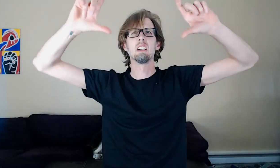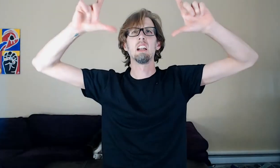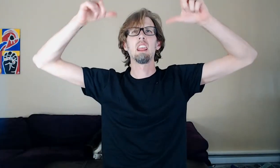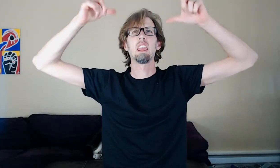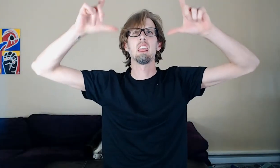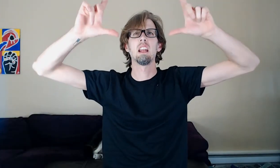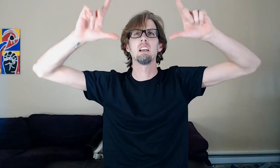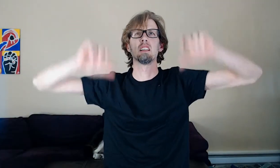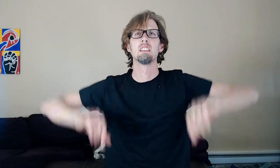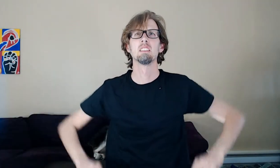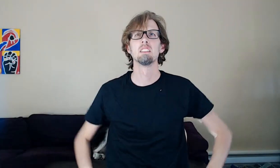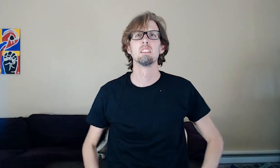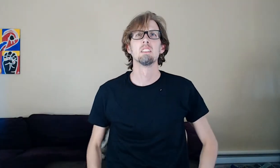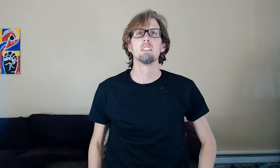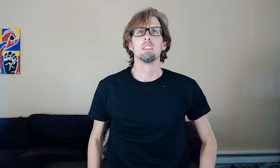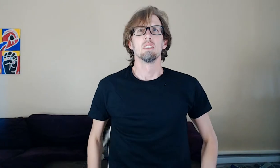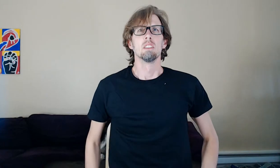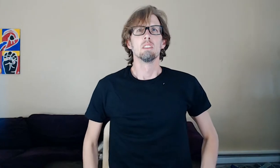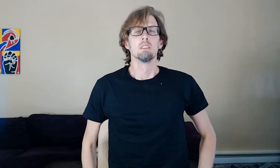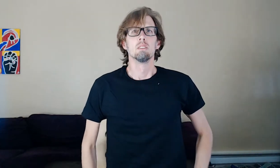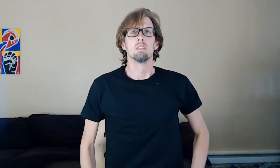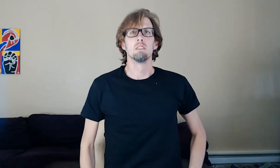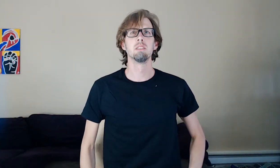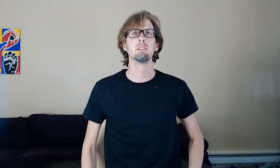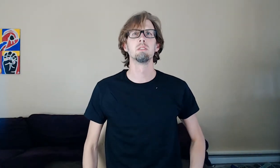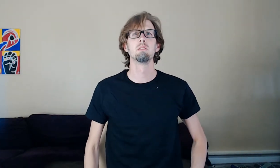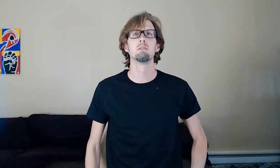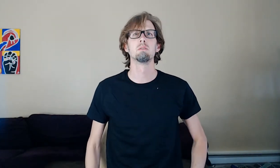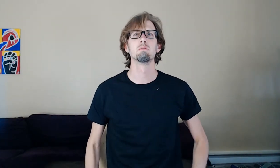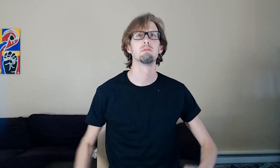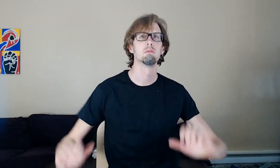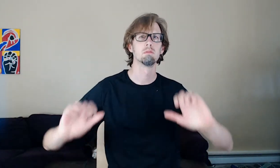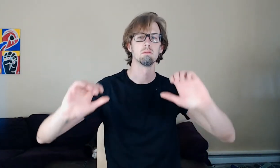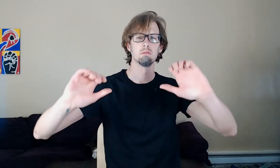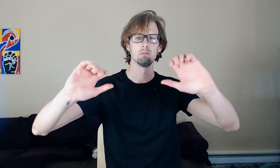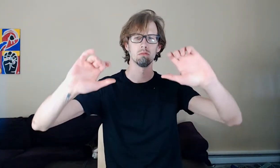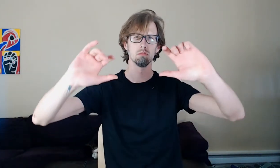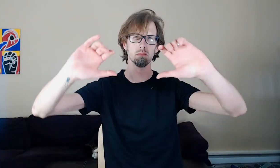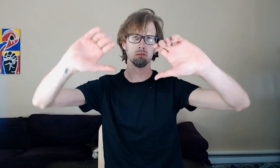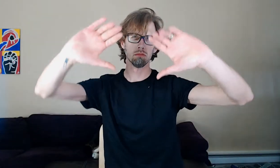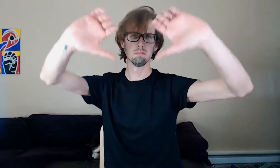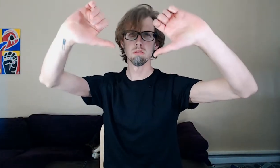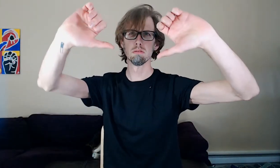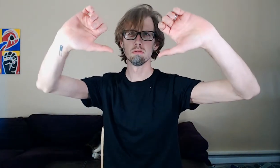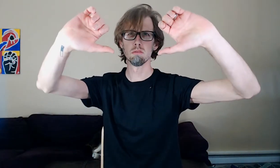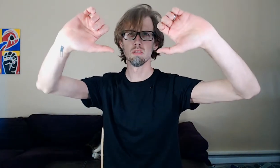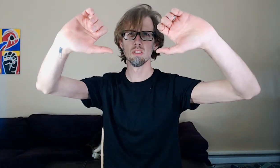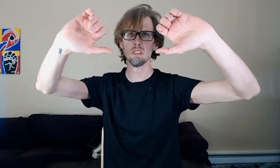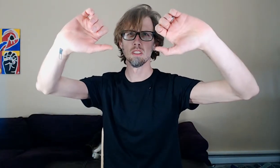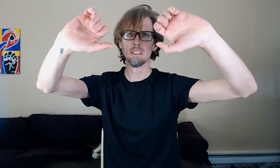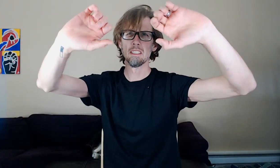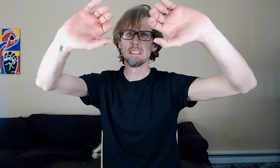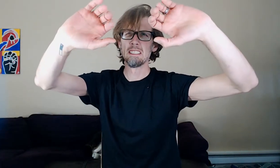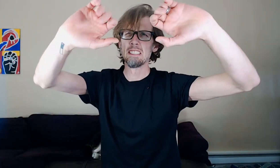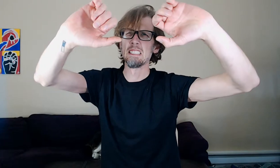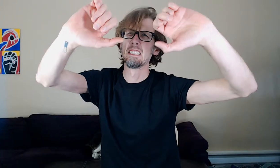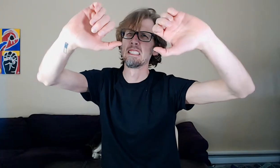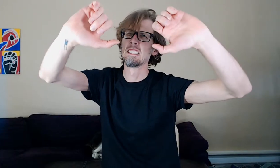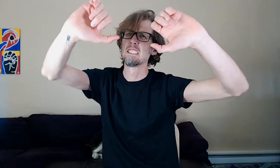All right, so I've got the power cut off because it's time to take out these studs and there are electrical wires running through them. So I've cut the power off to the circuits that I know are